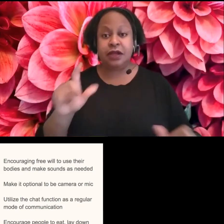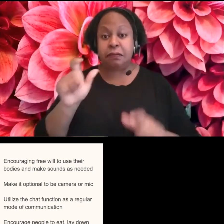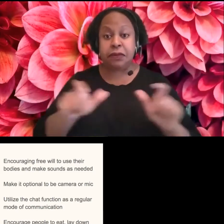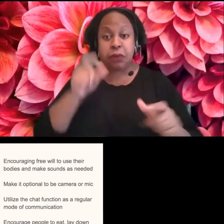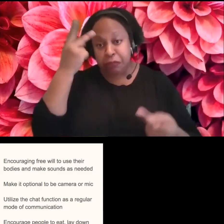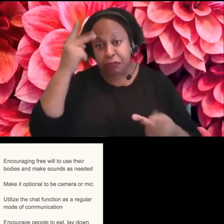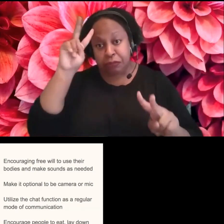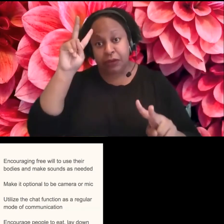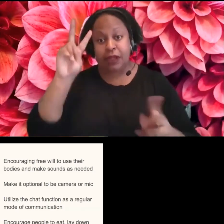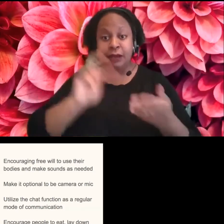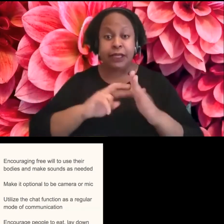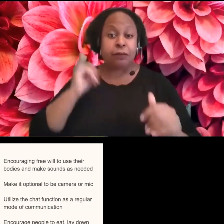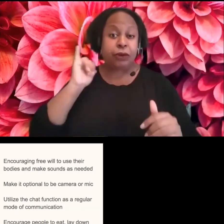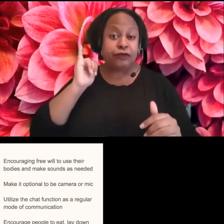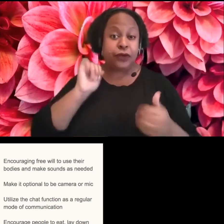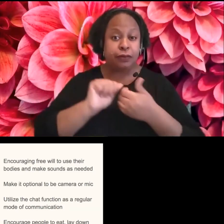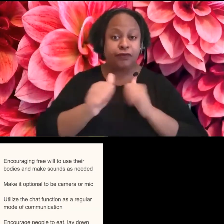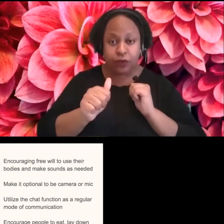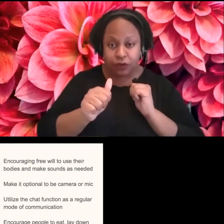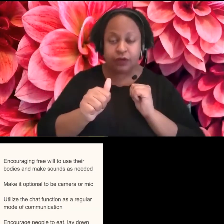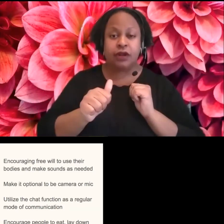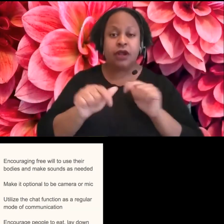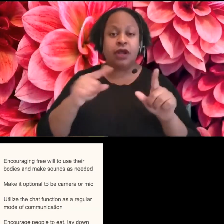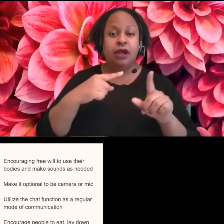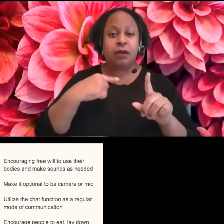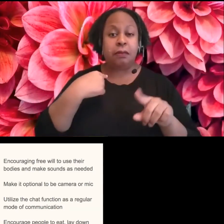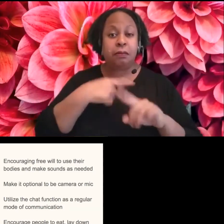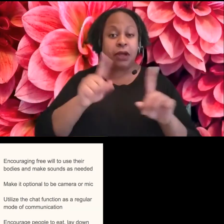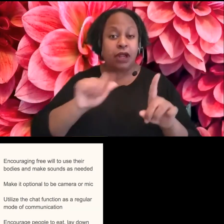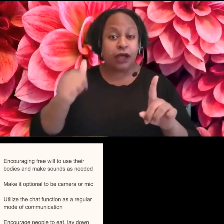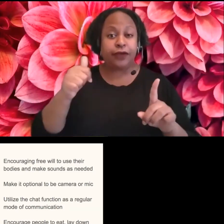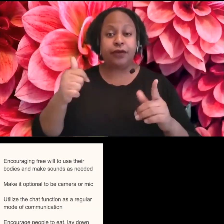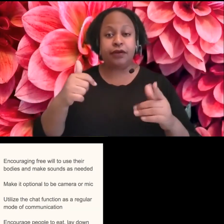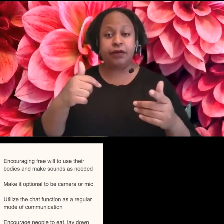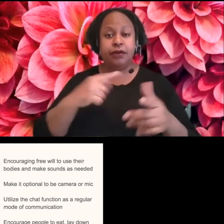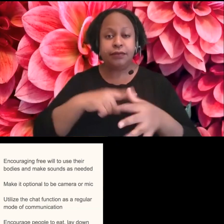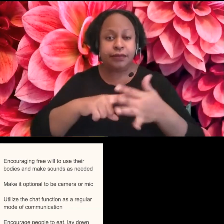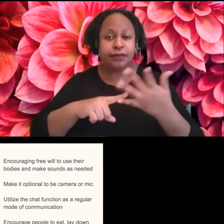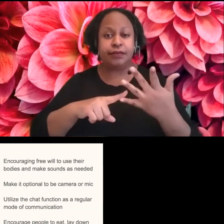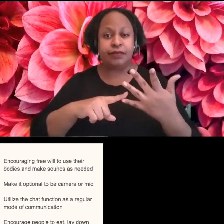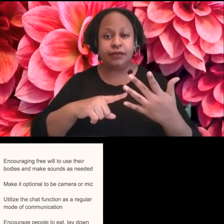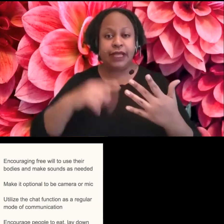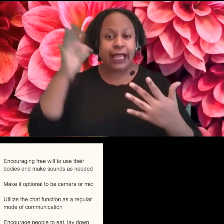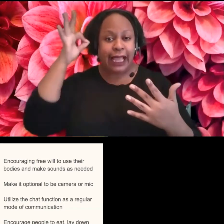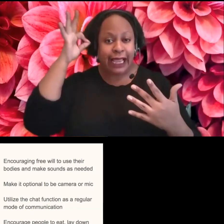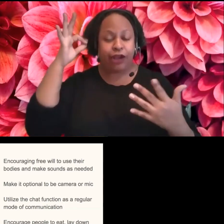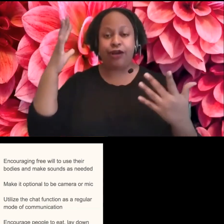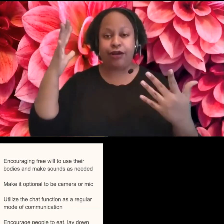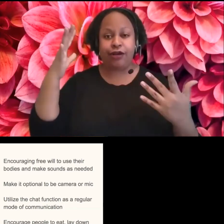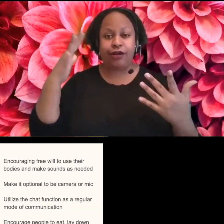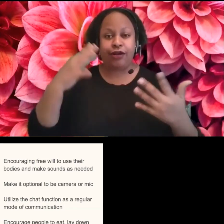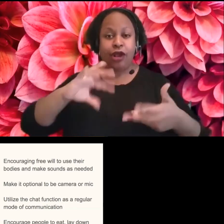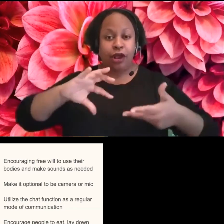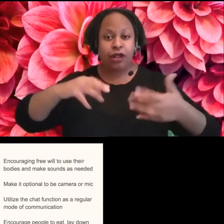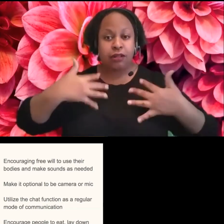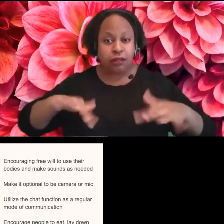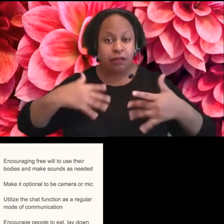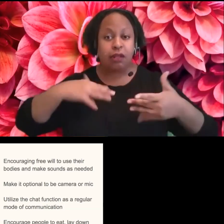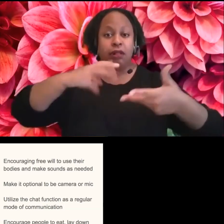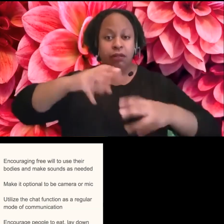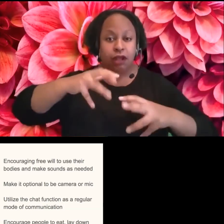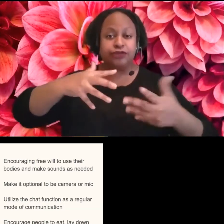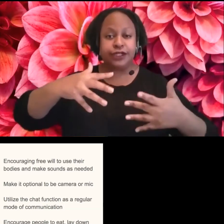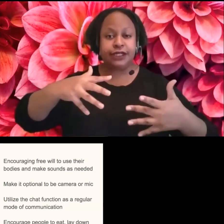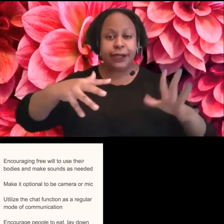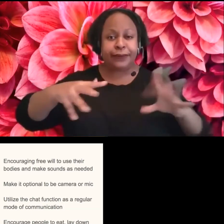perfumes. It's also a matter of, you know, the kind of things you're using in your hair and your laundry. Um, so usually I'll send something out beforehand as